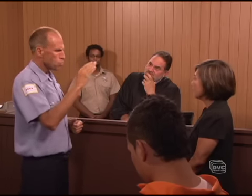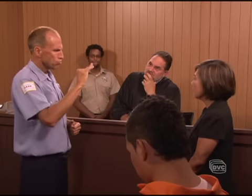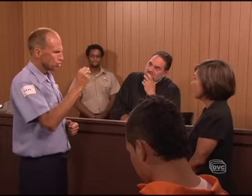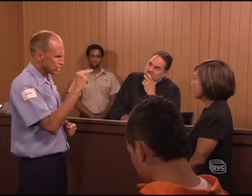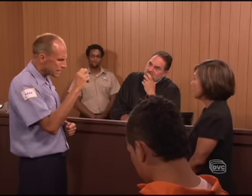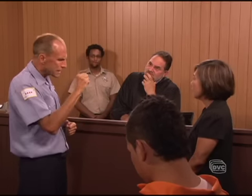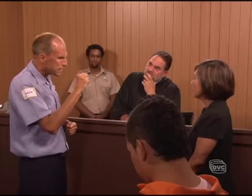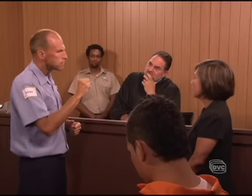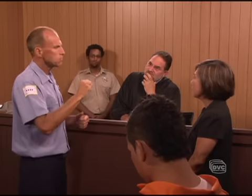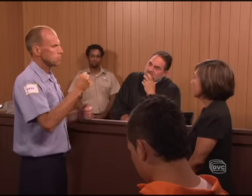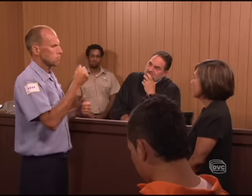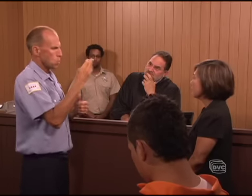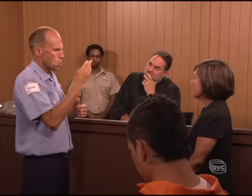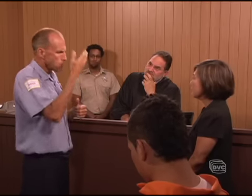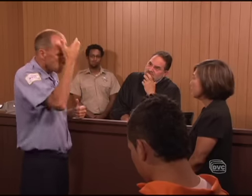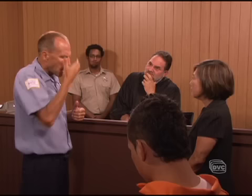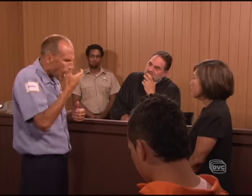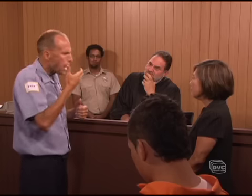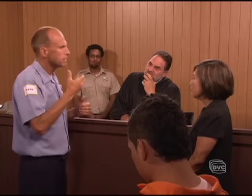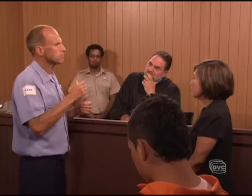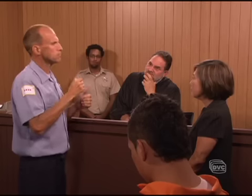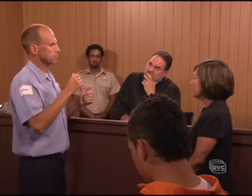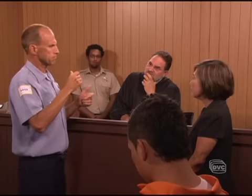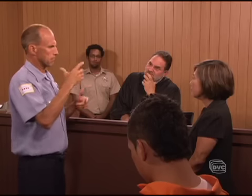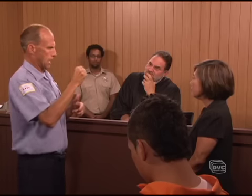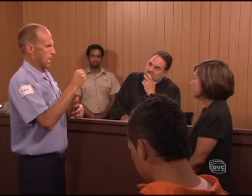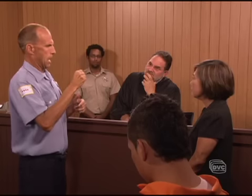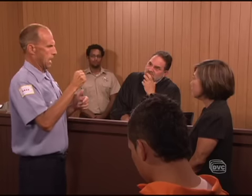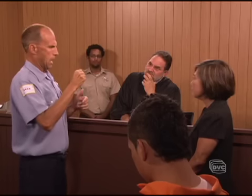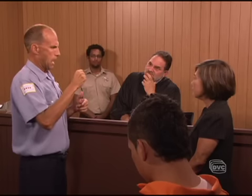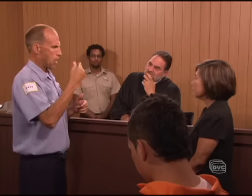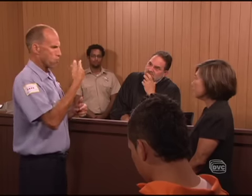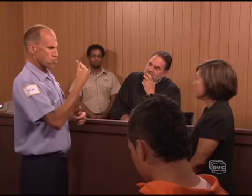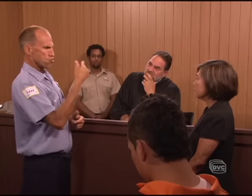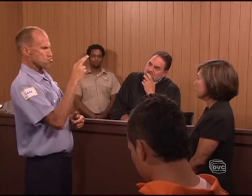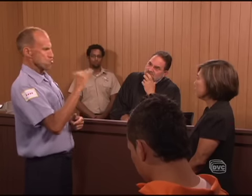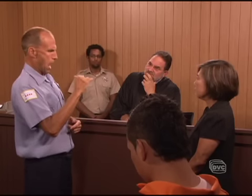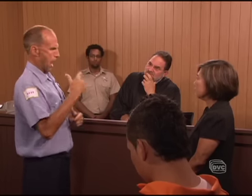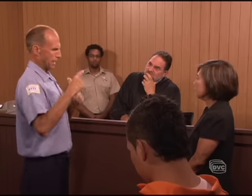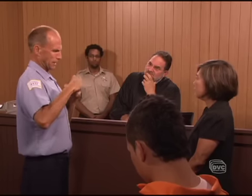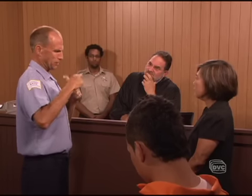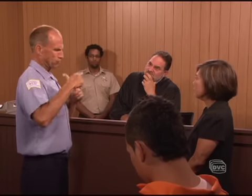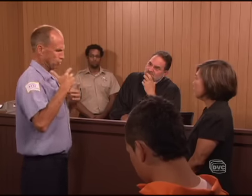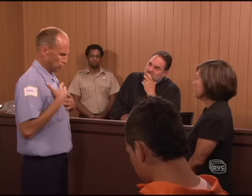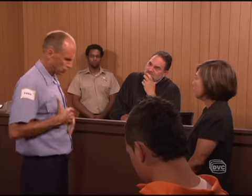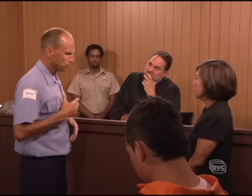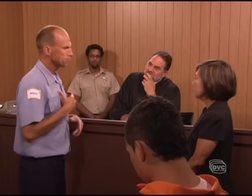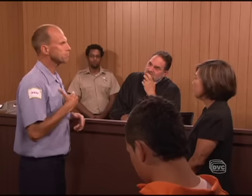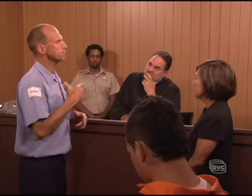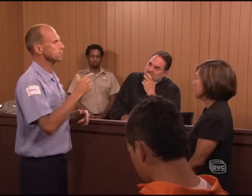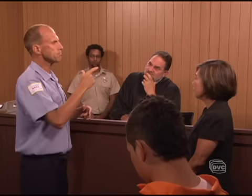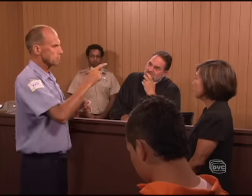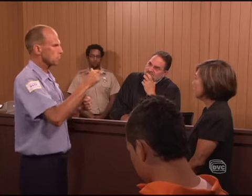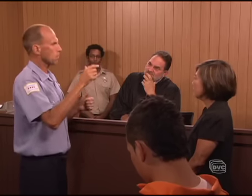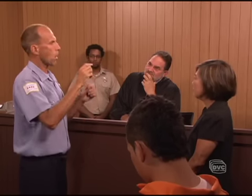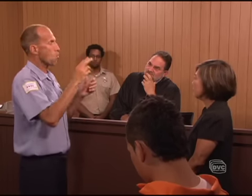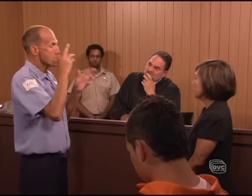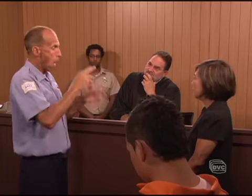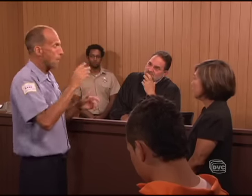and I heard there was a gentleman with blue jeans and a ski mask and a gray t-shirt that had robbed a 7